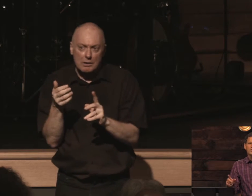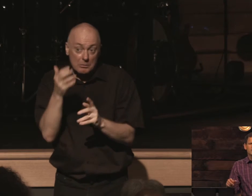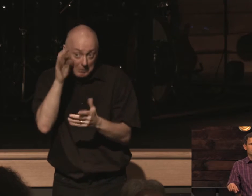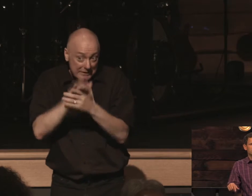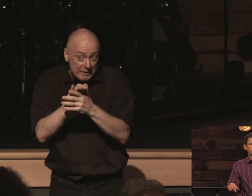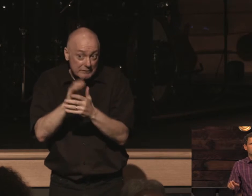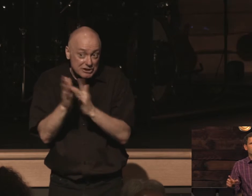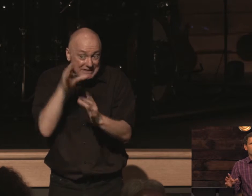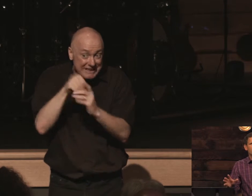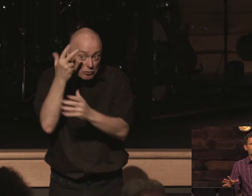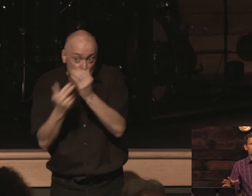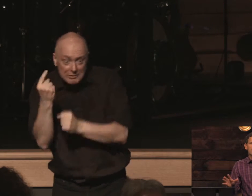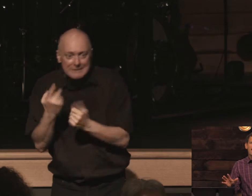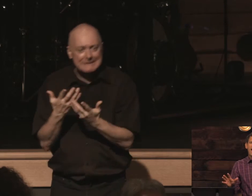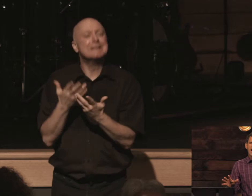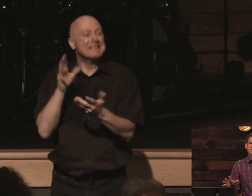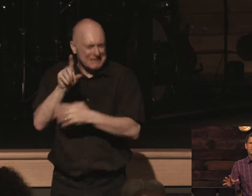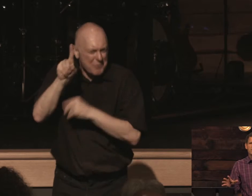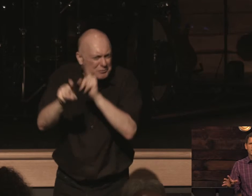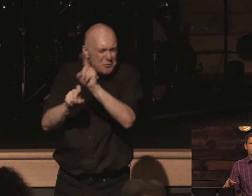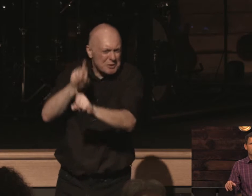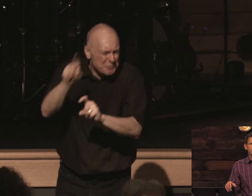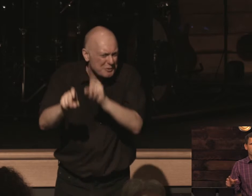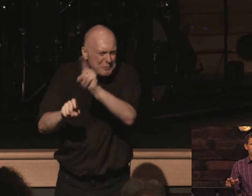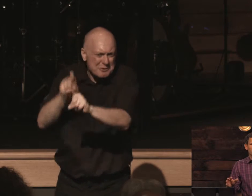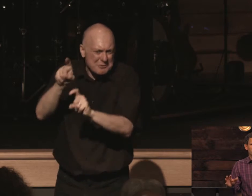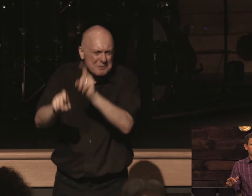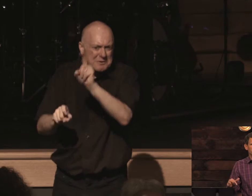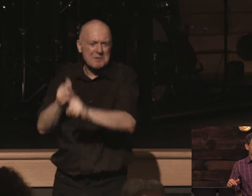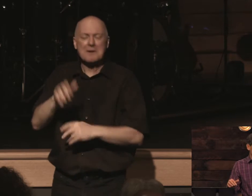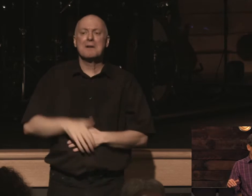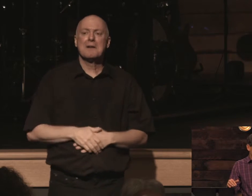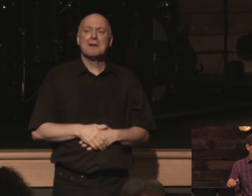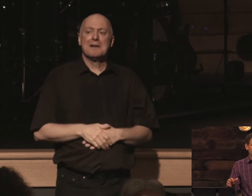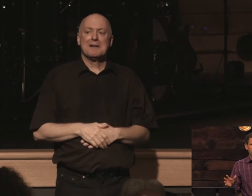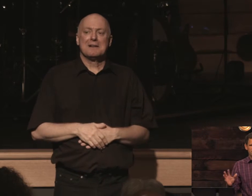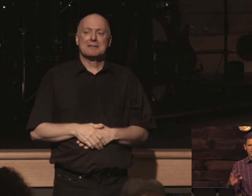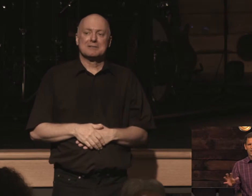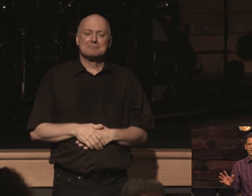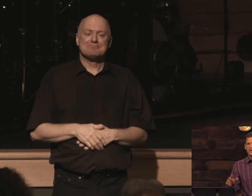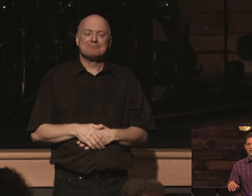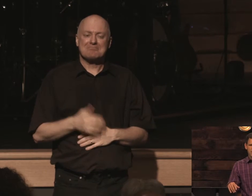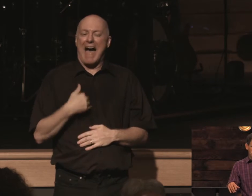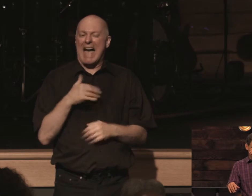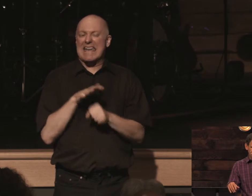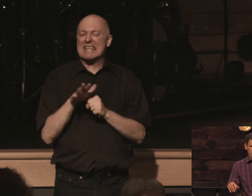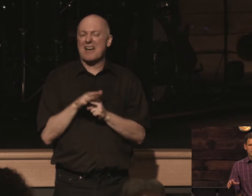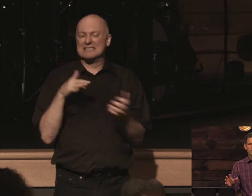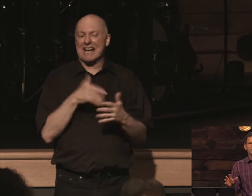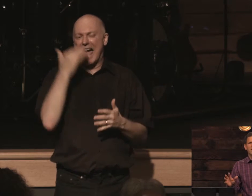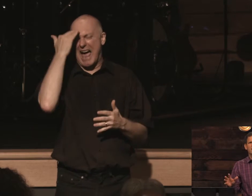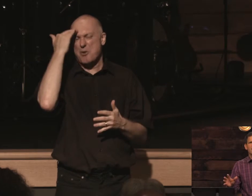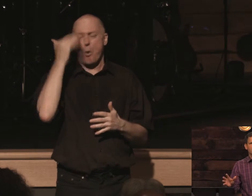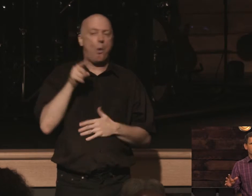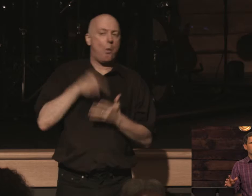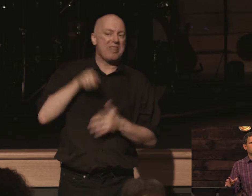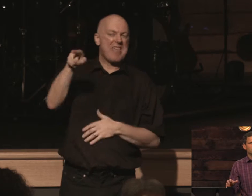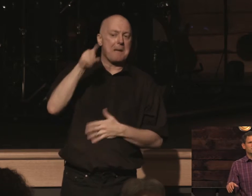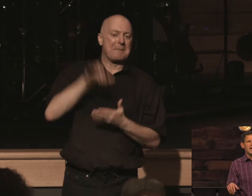believe it's interesting you're talking through and i wasn't fully brushed up of mormonism yesterday but i've had enough study in the past and stuff to understand some of the questions to